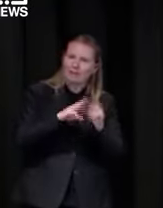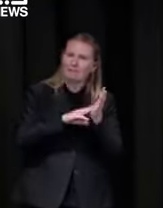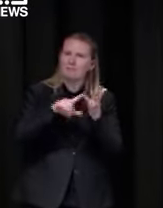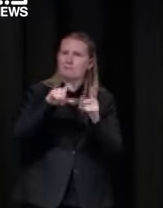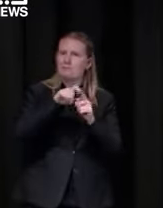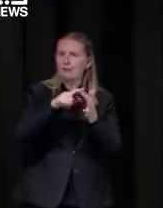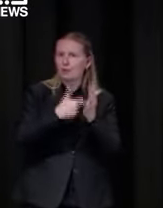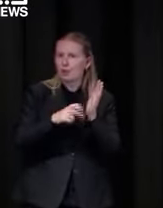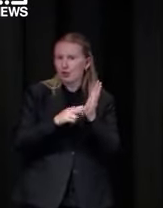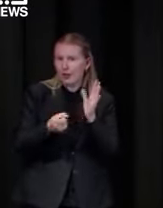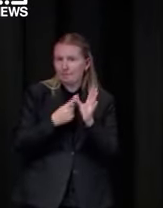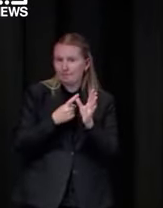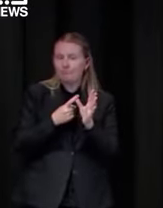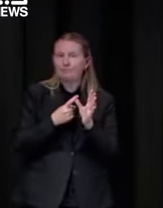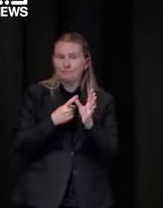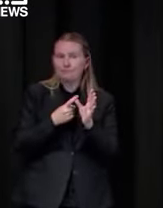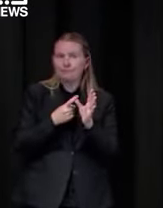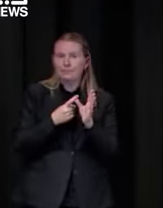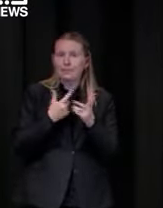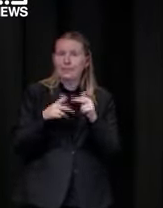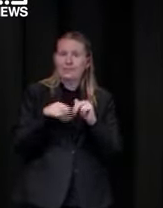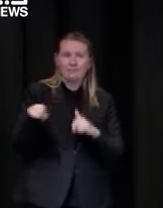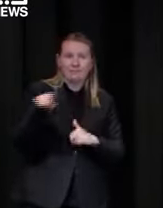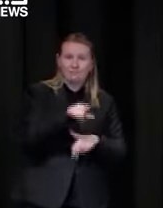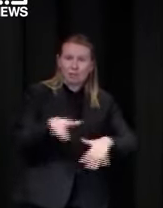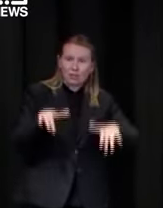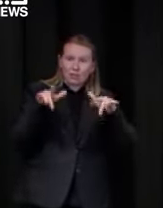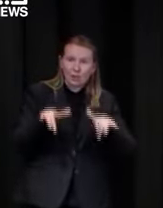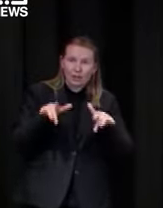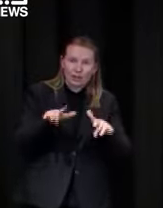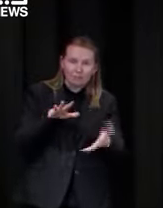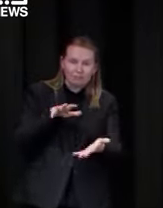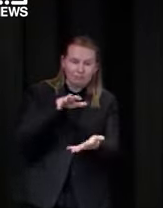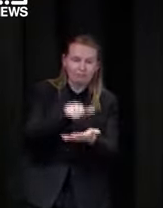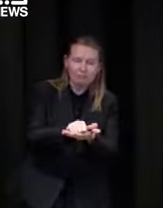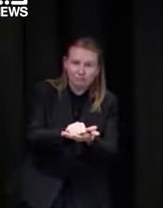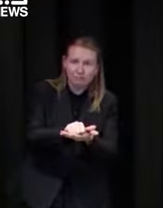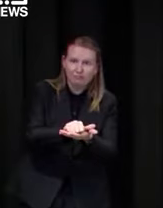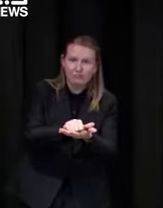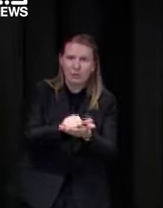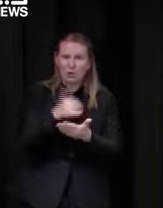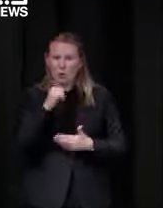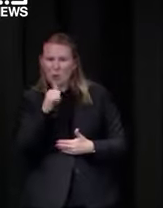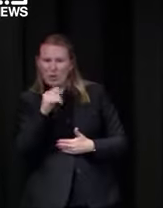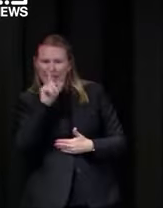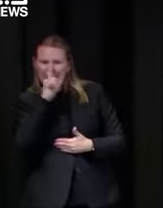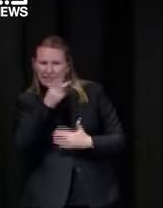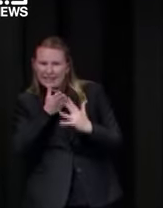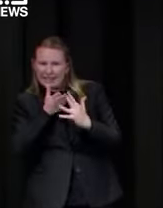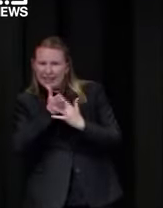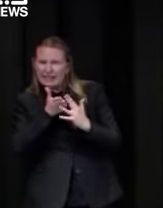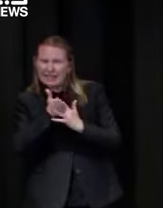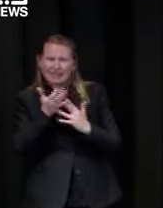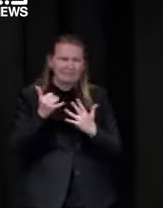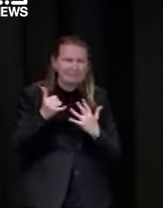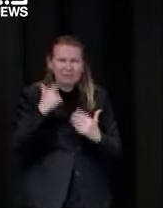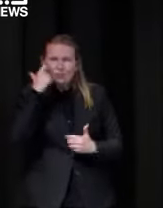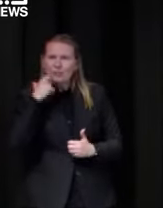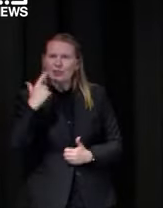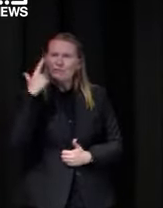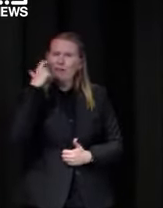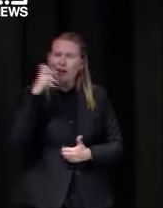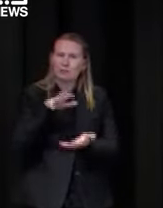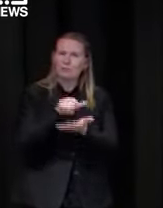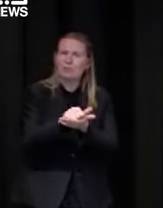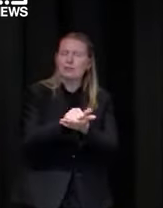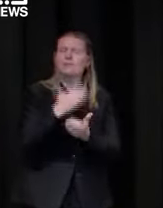so if you've been uh if you've not been able yet to make an appointment if you've found yourself bounced back by your by your uh by your other sources look at your